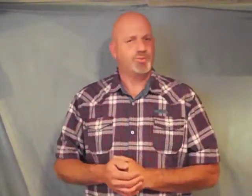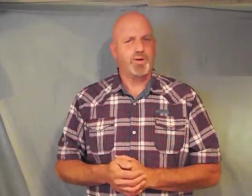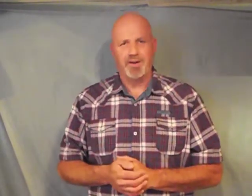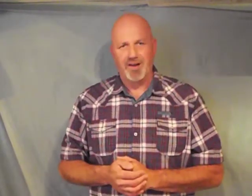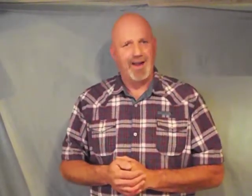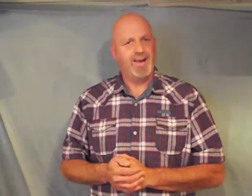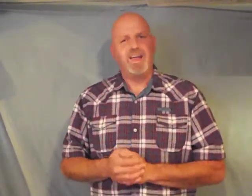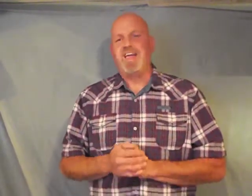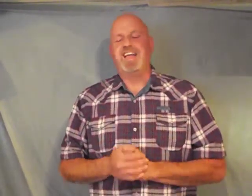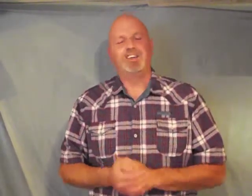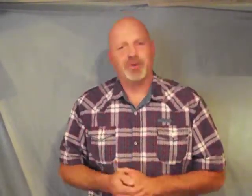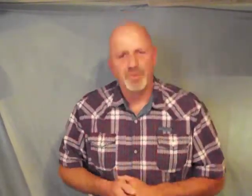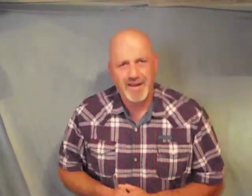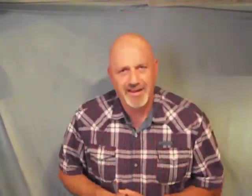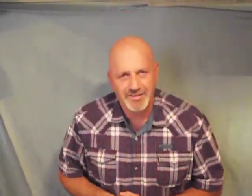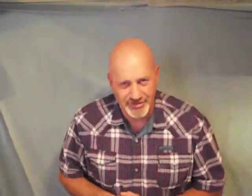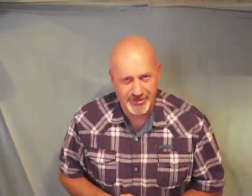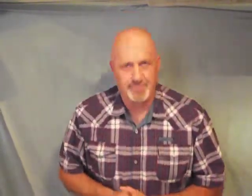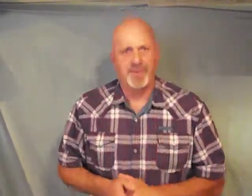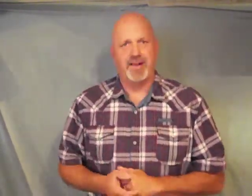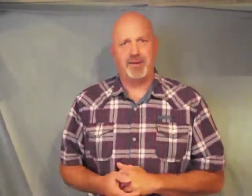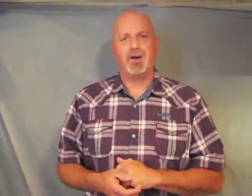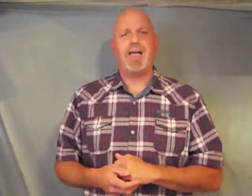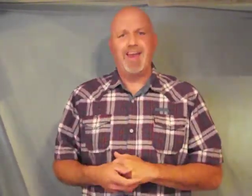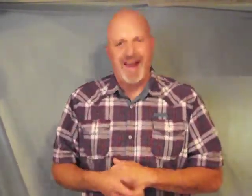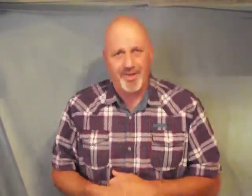where you're at in your relationship with him right now